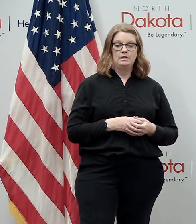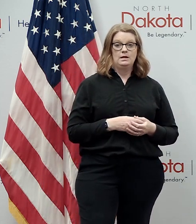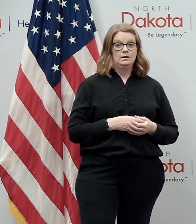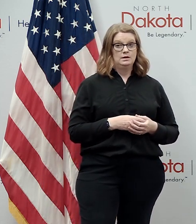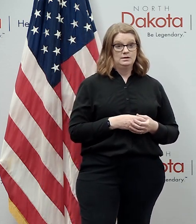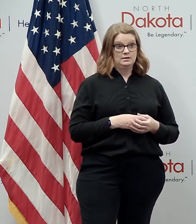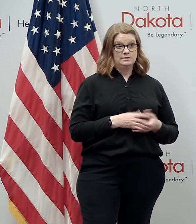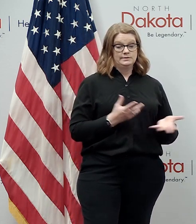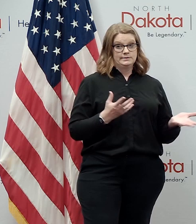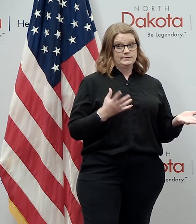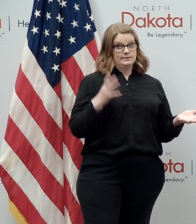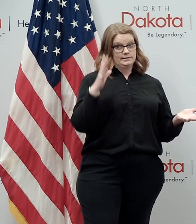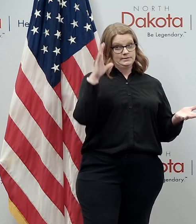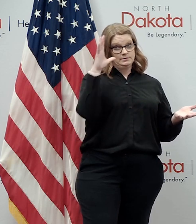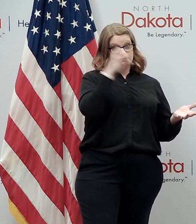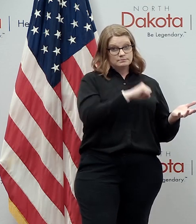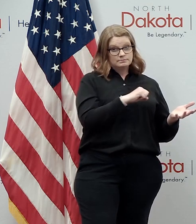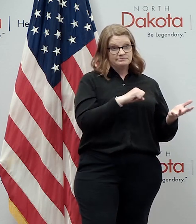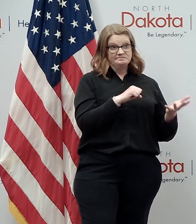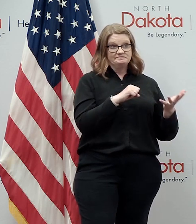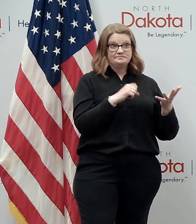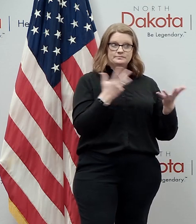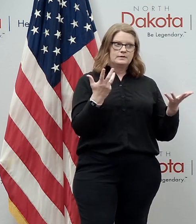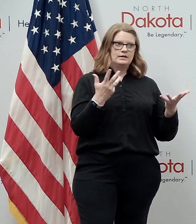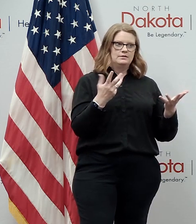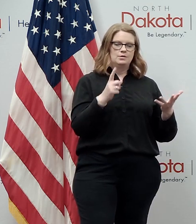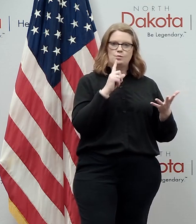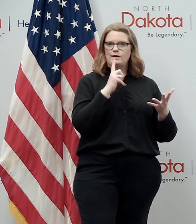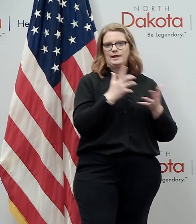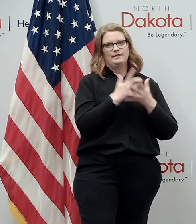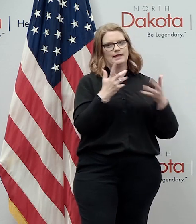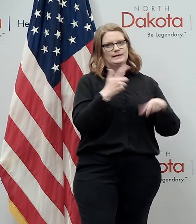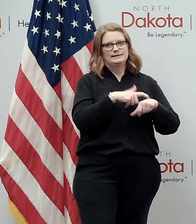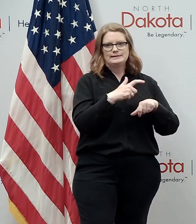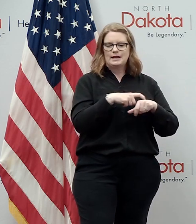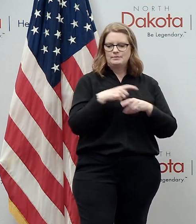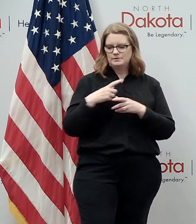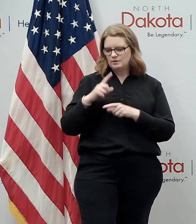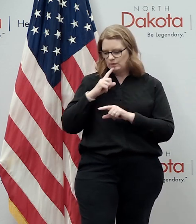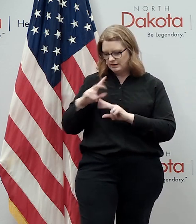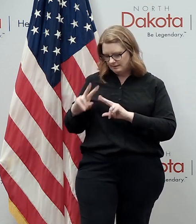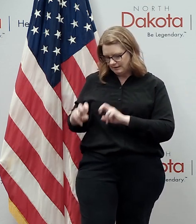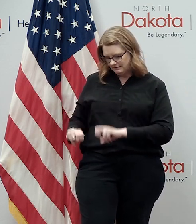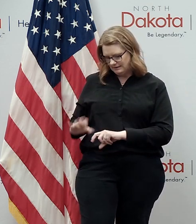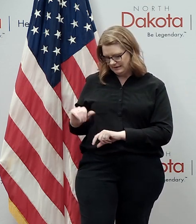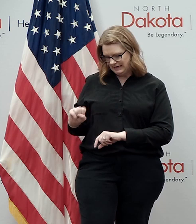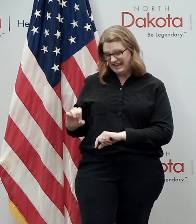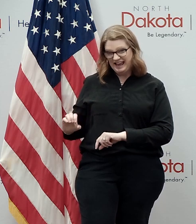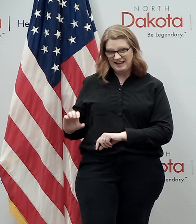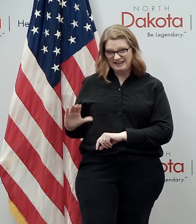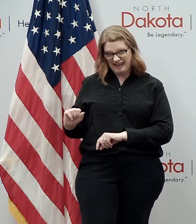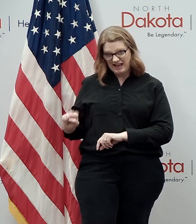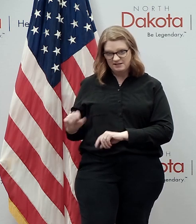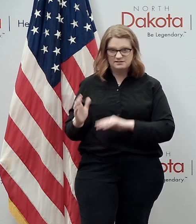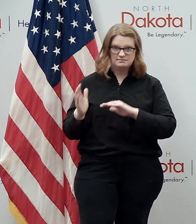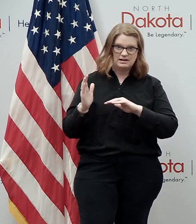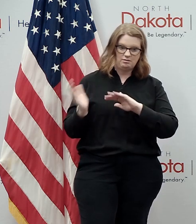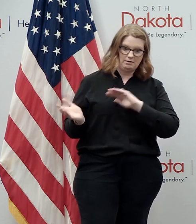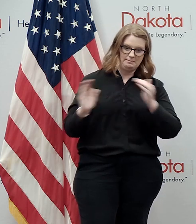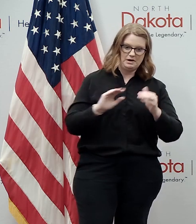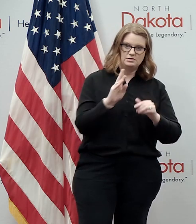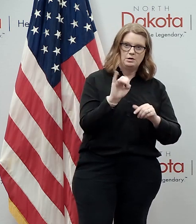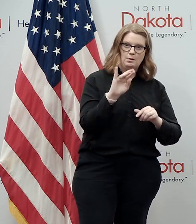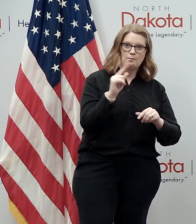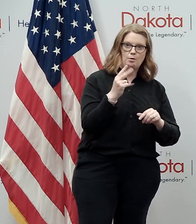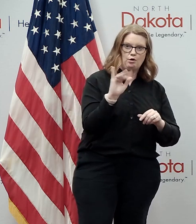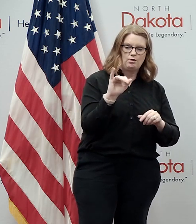speculate on that without knowing the underlying i mean we've spent more time sort of digging into cast than we have into burley but uh it's uh it's been